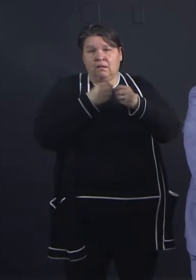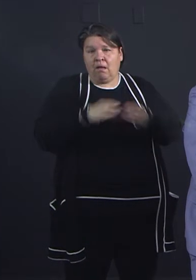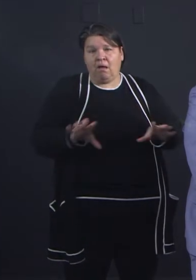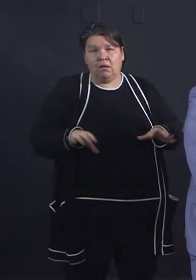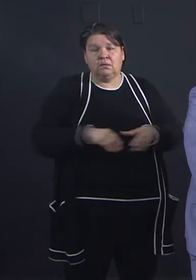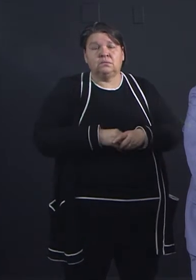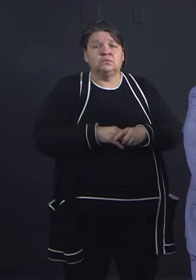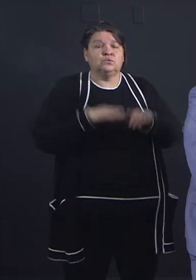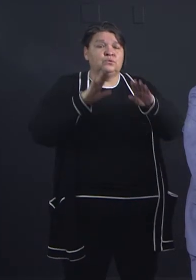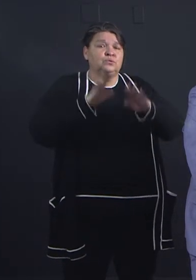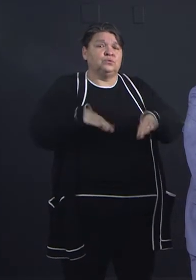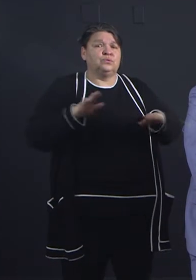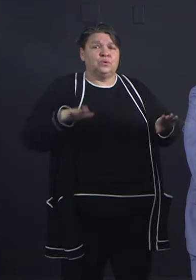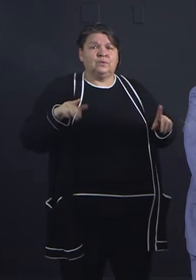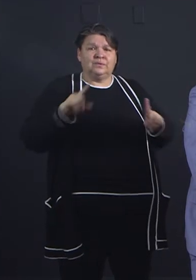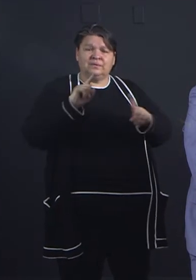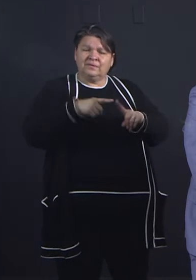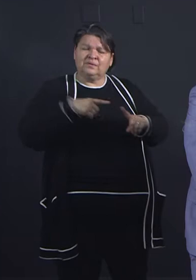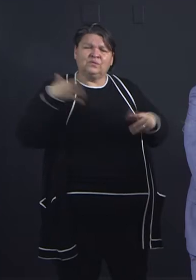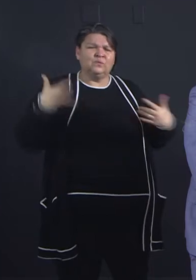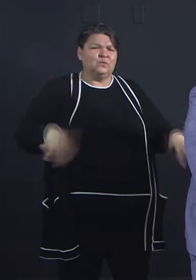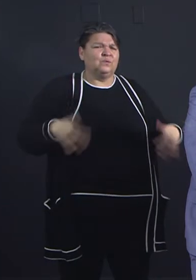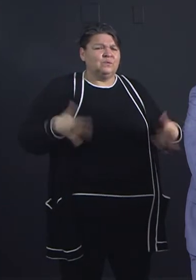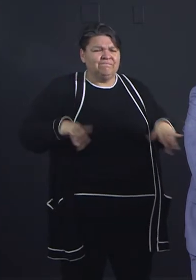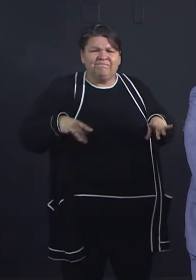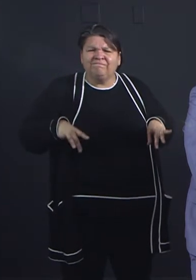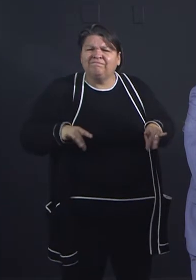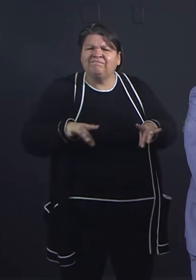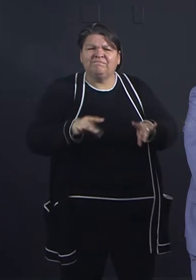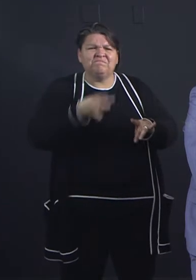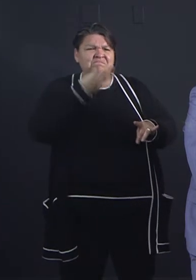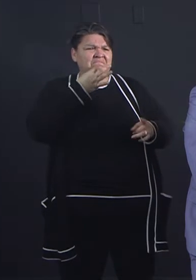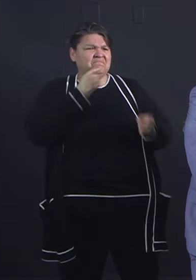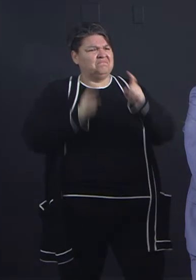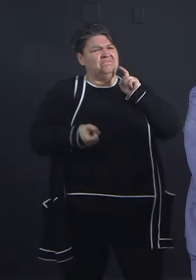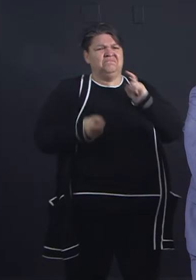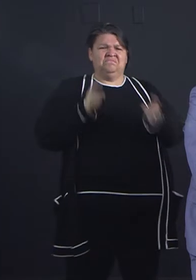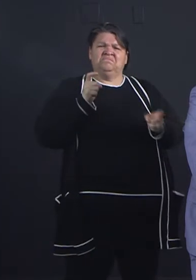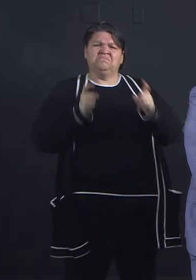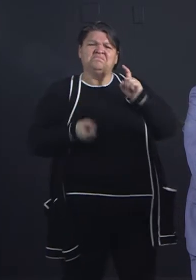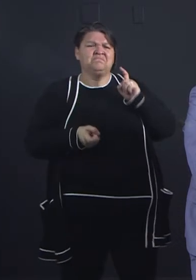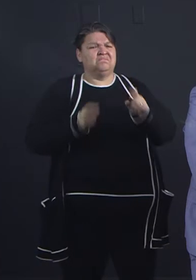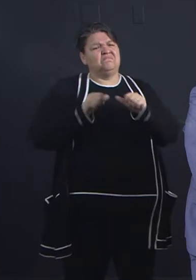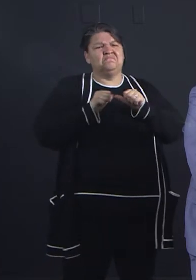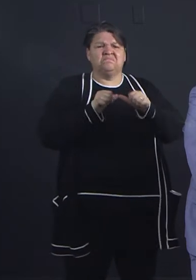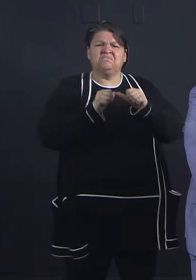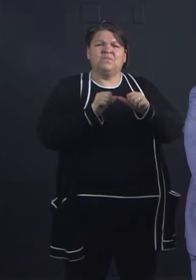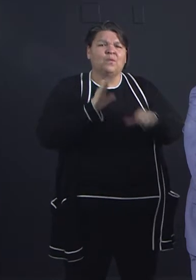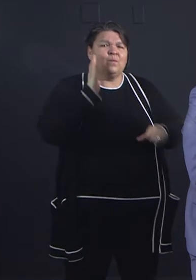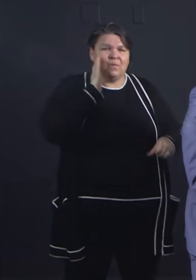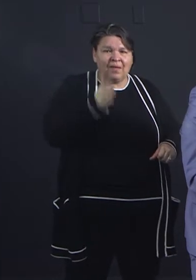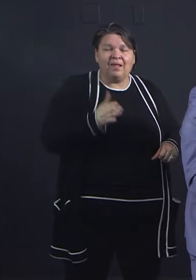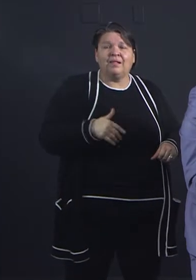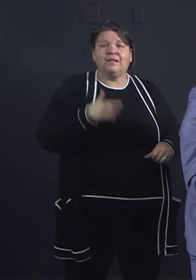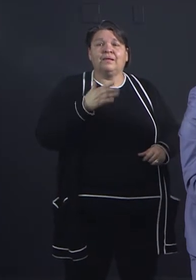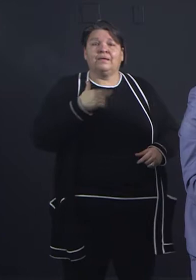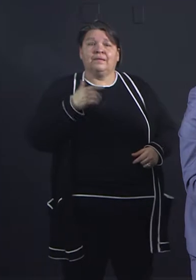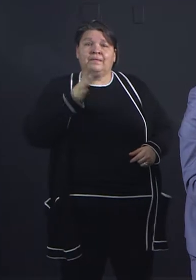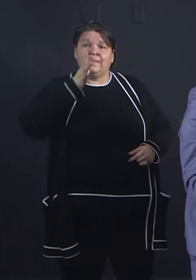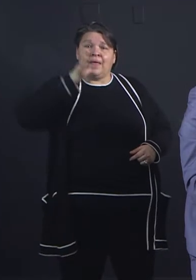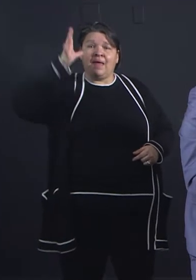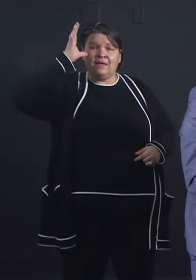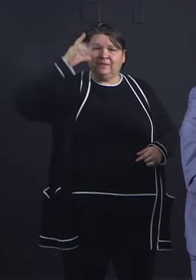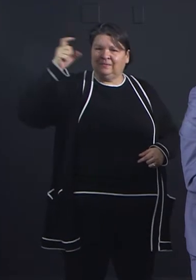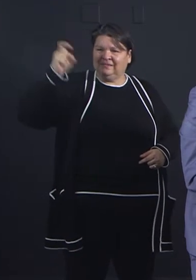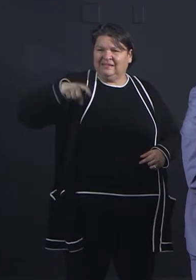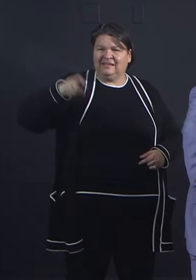adaptable, and us as parents, we got to be just as resilient and adaptive as they are. So thank